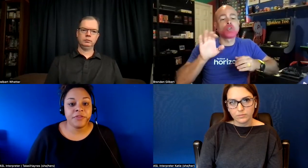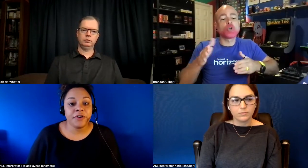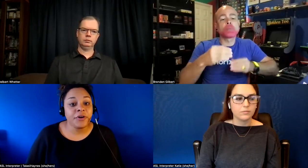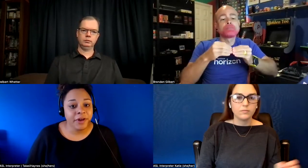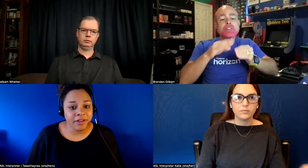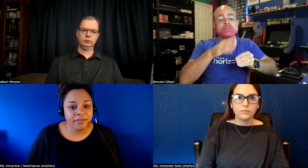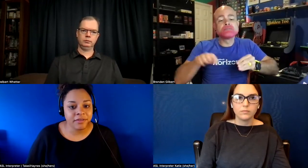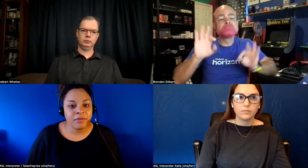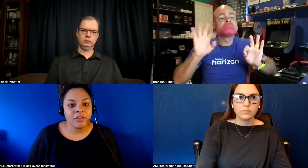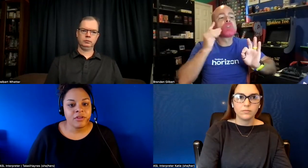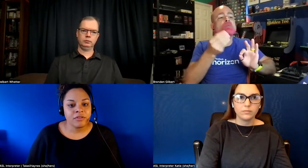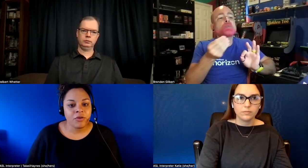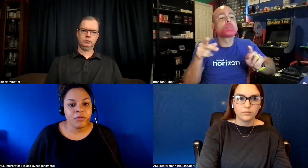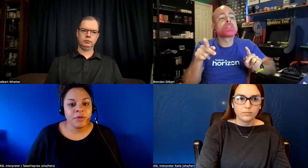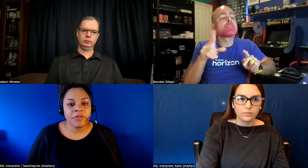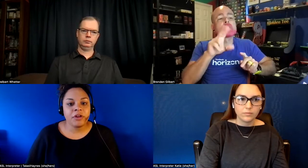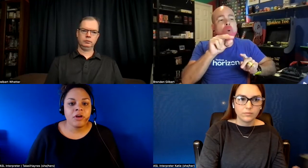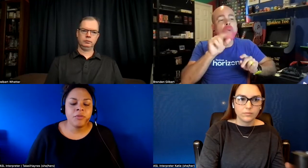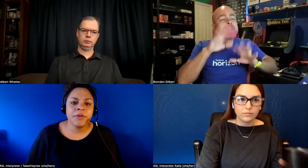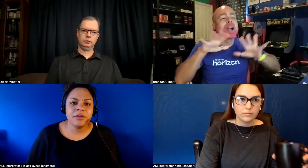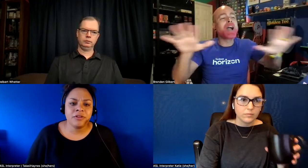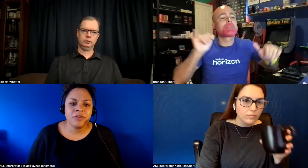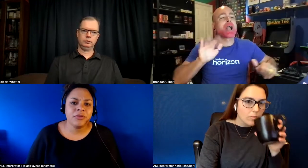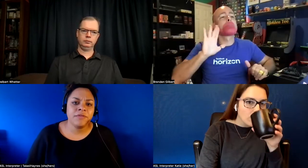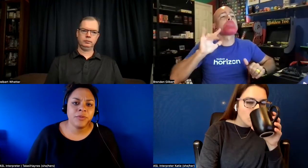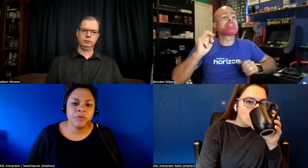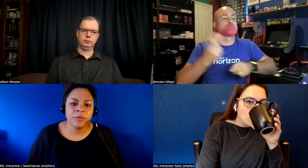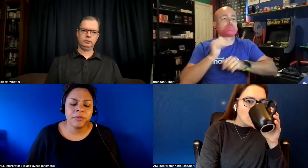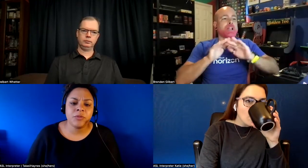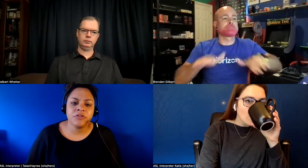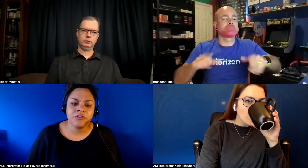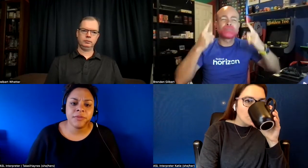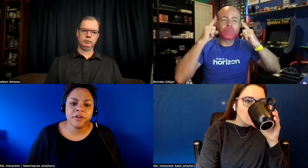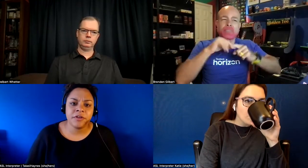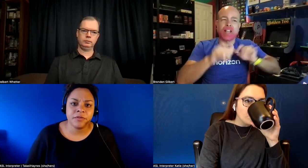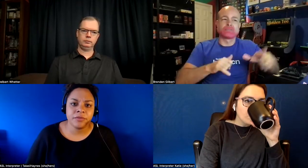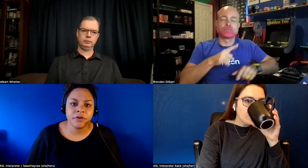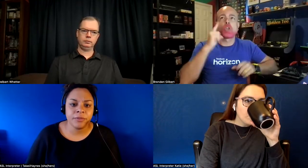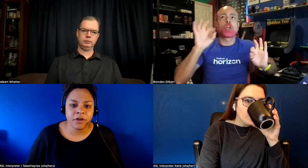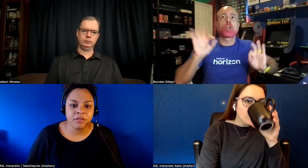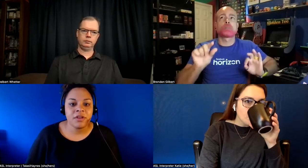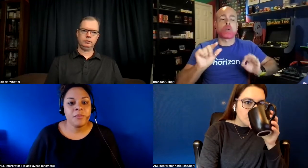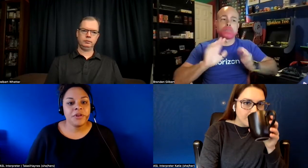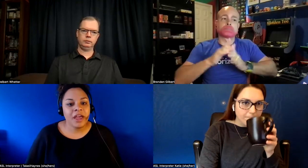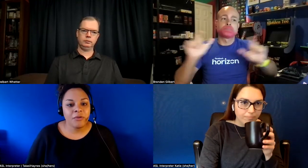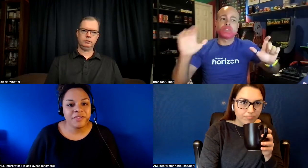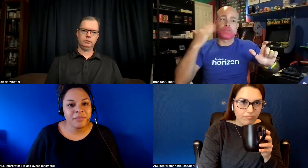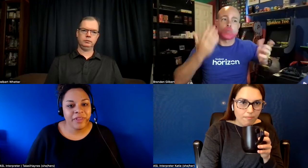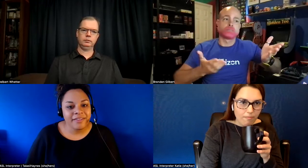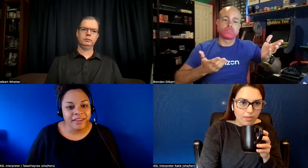the curb cuts so people thought oh maybe you know only a few people and people in wheelchairs can benefit from curb cuts but now it's a blessing